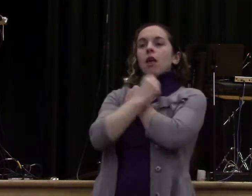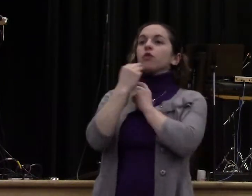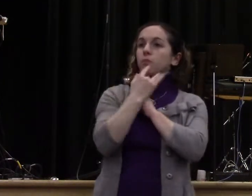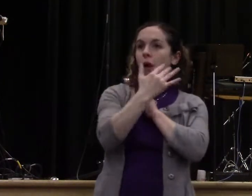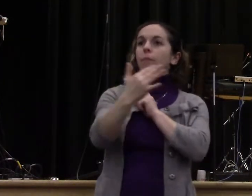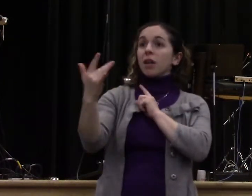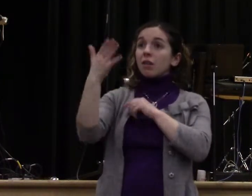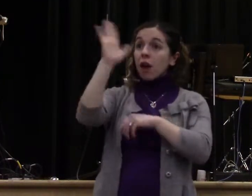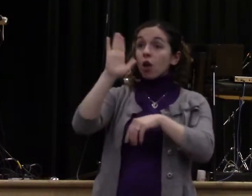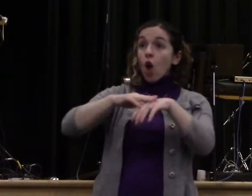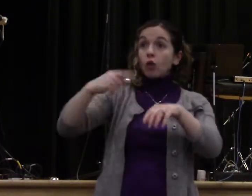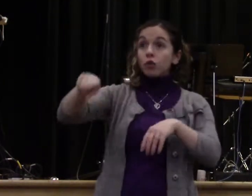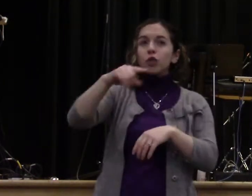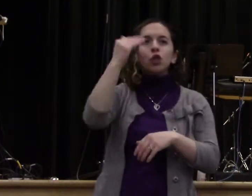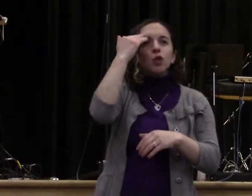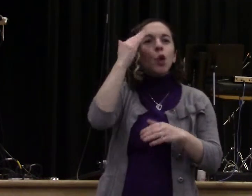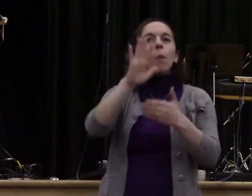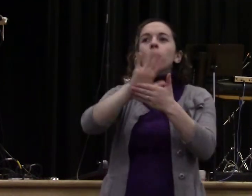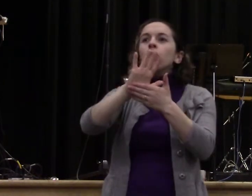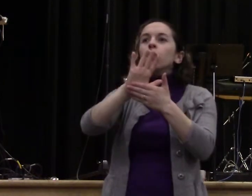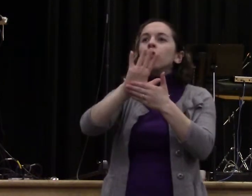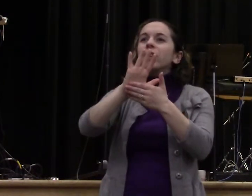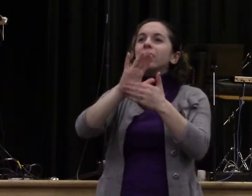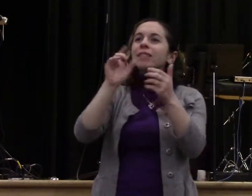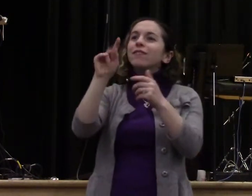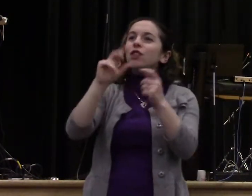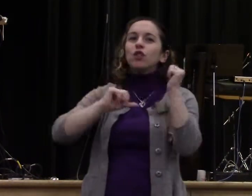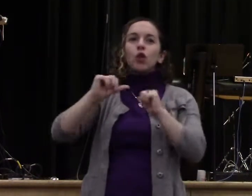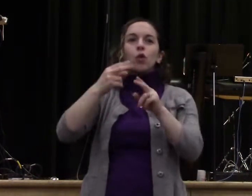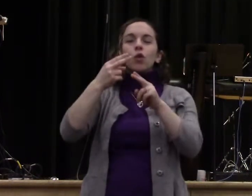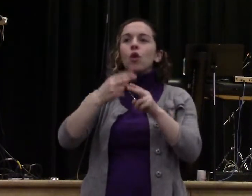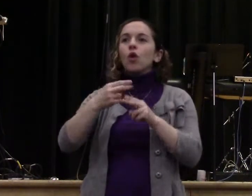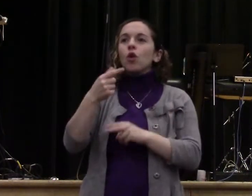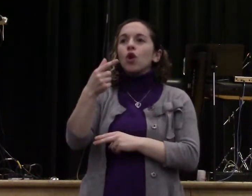heard of Ghostbusters? Well, God wants you to be drama busters.